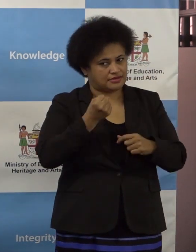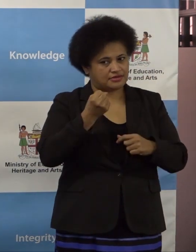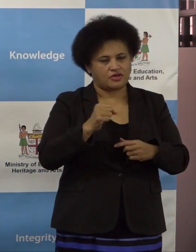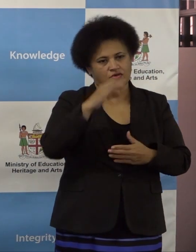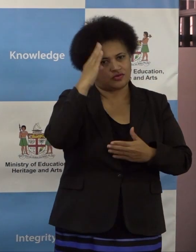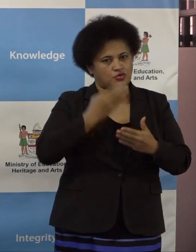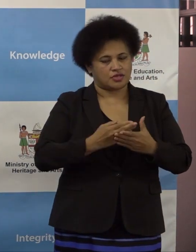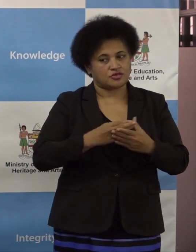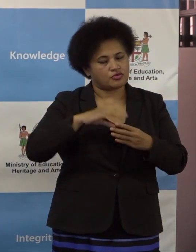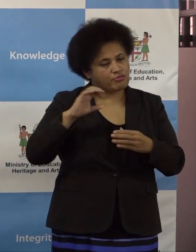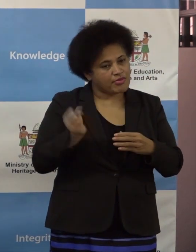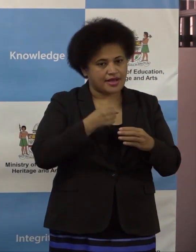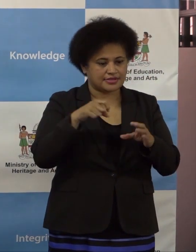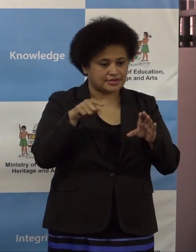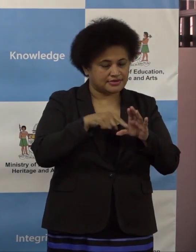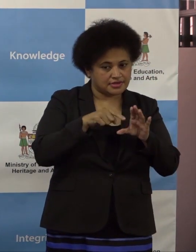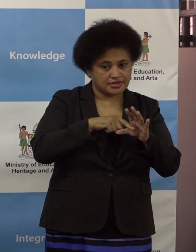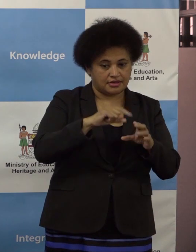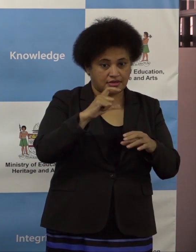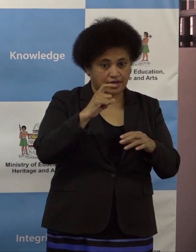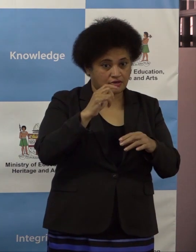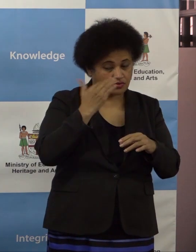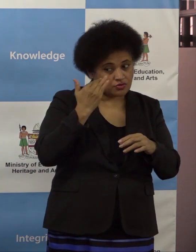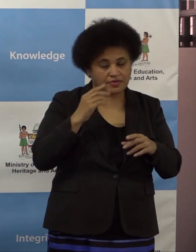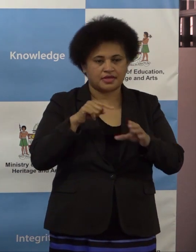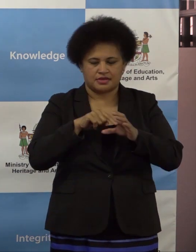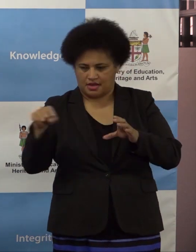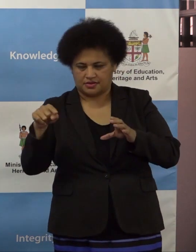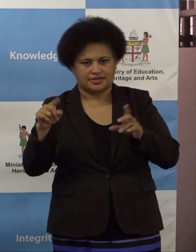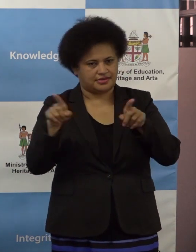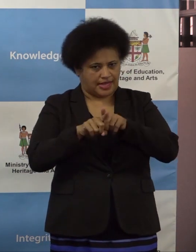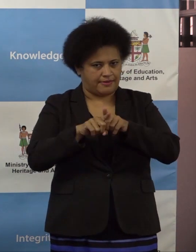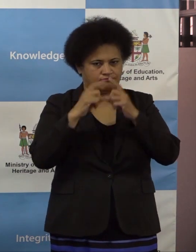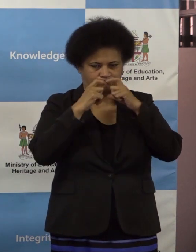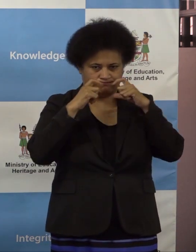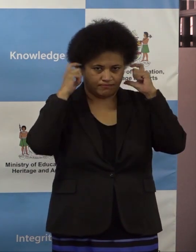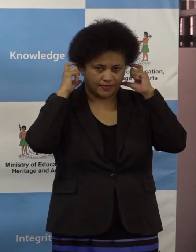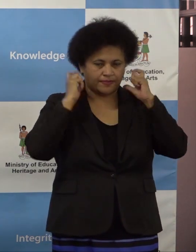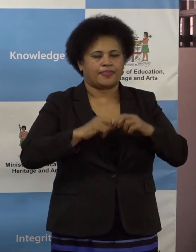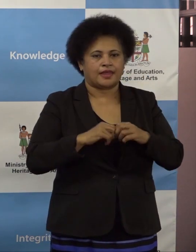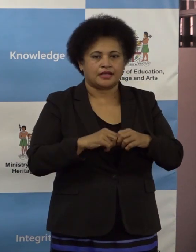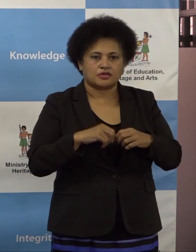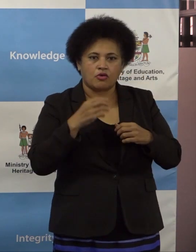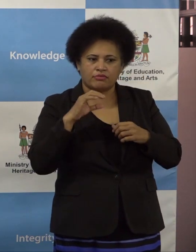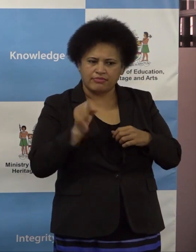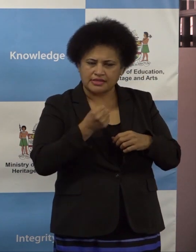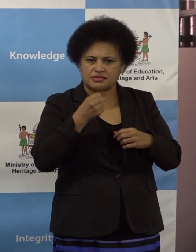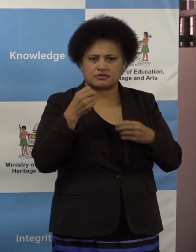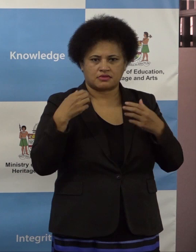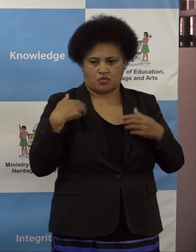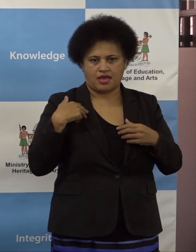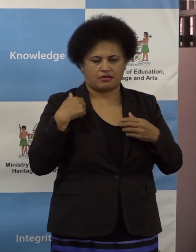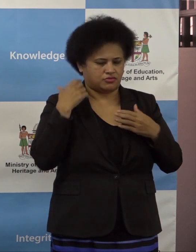must be worn indoors and in crowded spaces outdoors. Students are expected to wear good quality masks that are